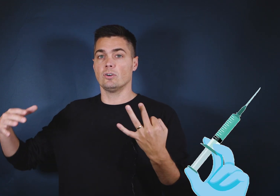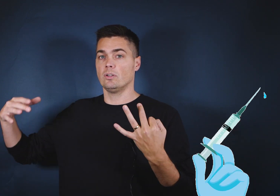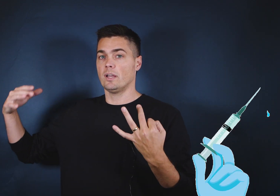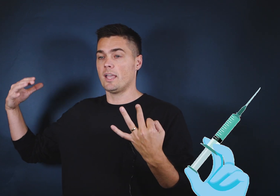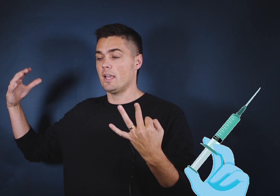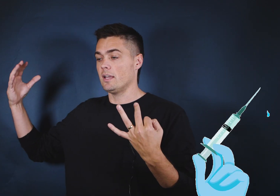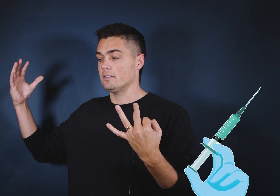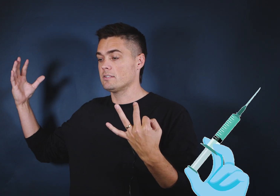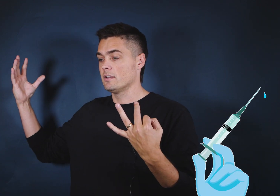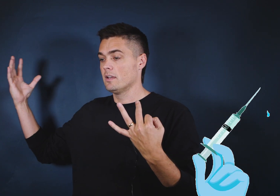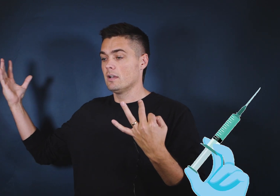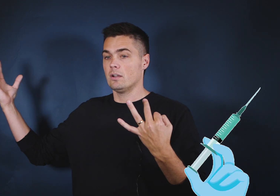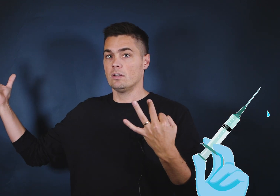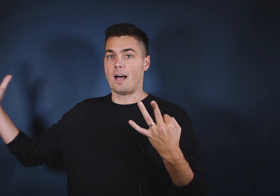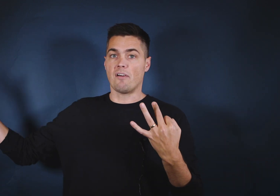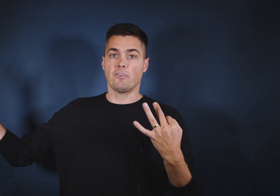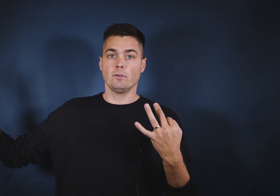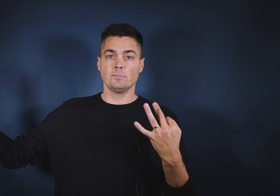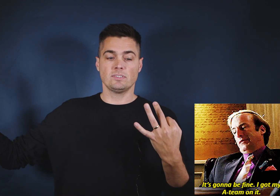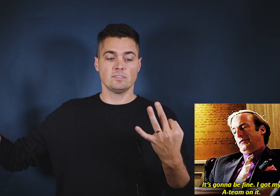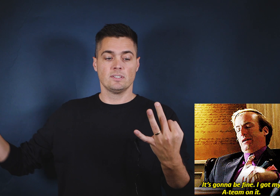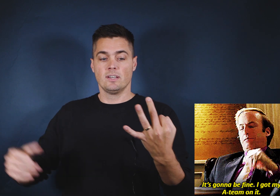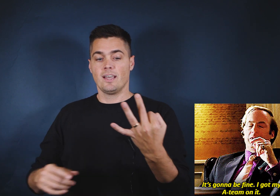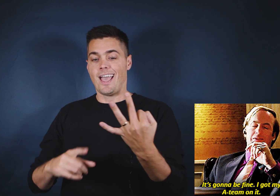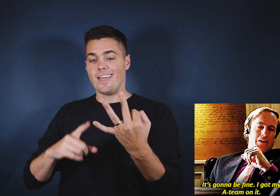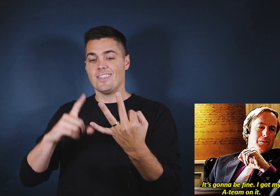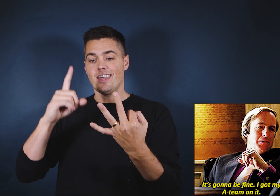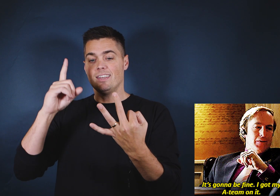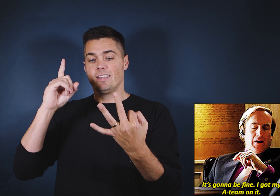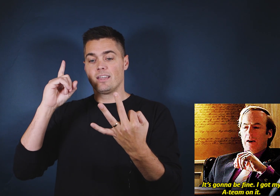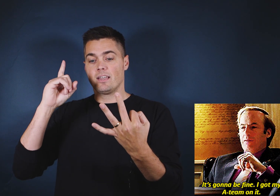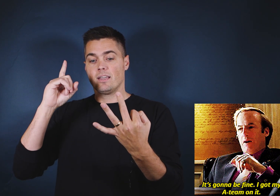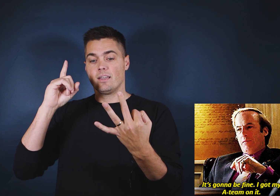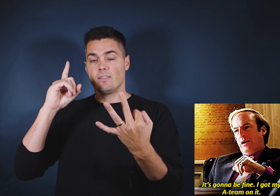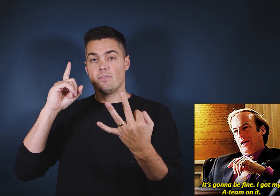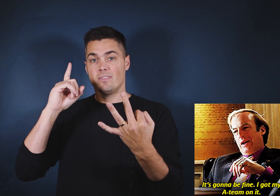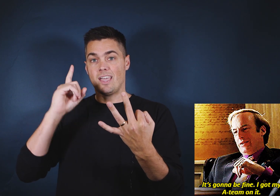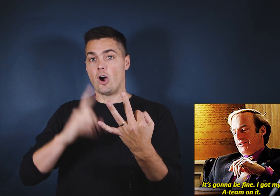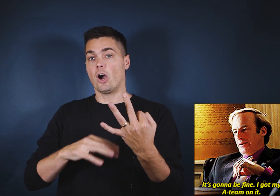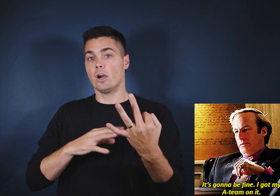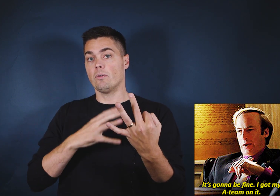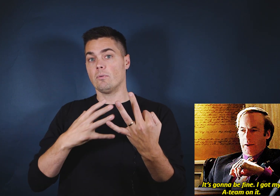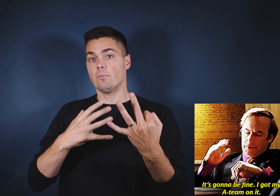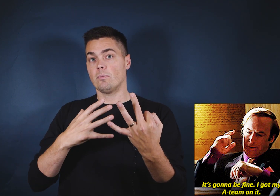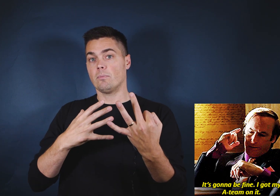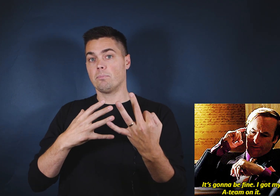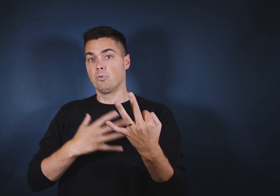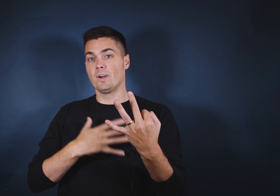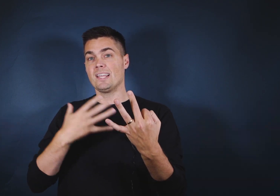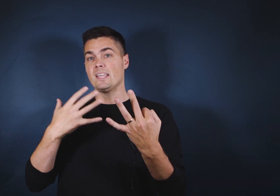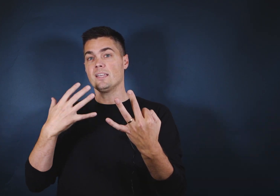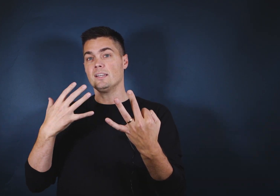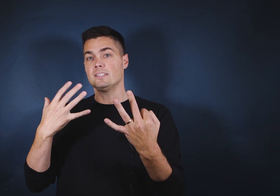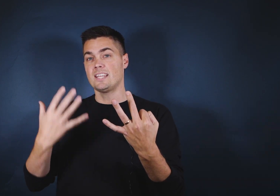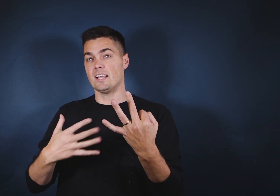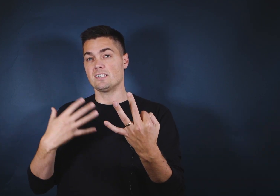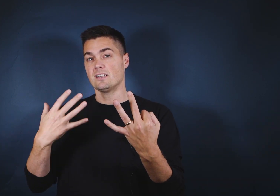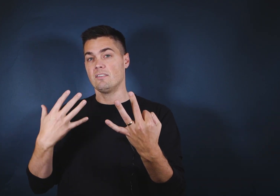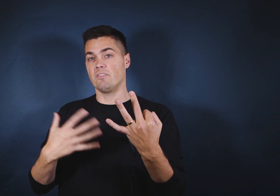and law firms. And then they are pretty intense and